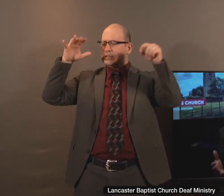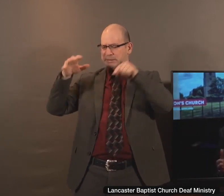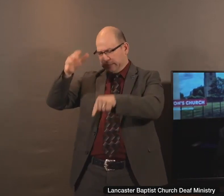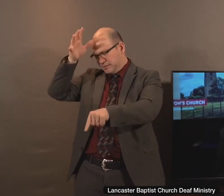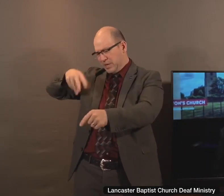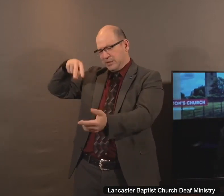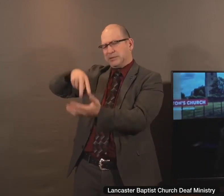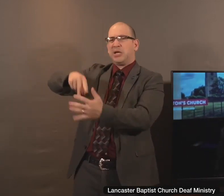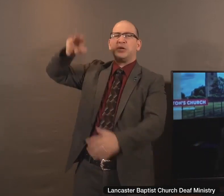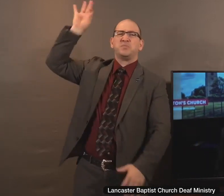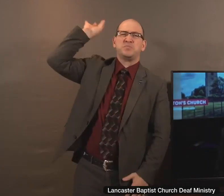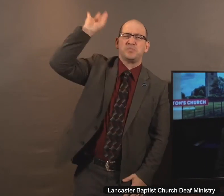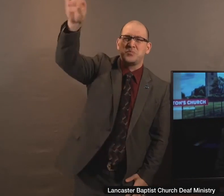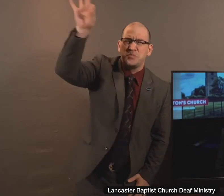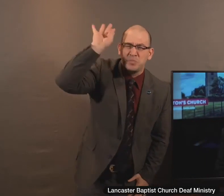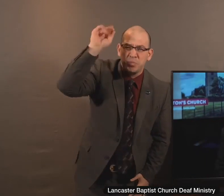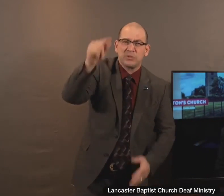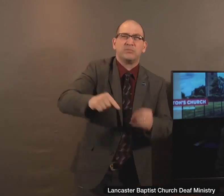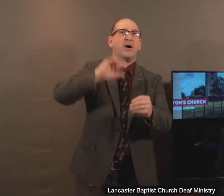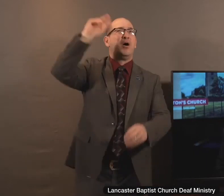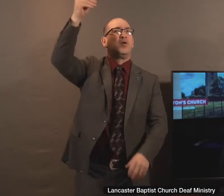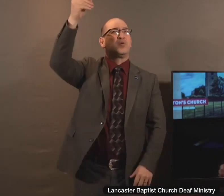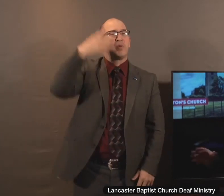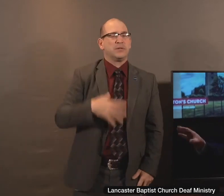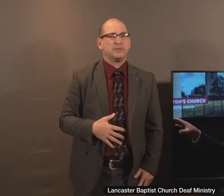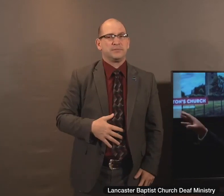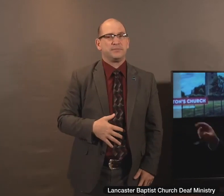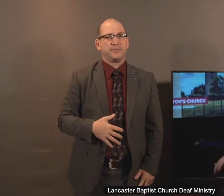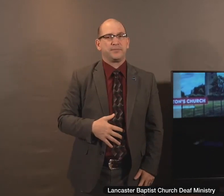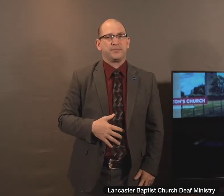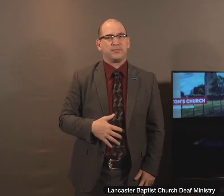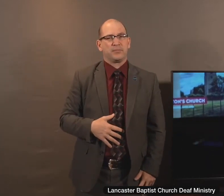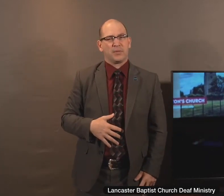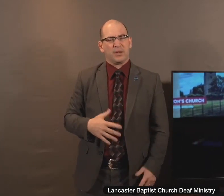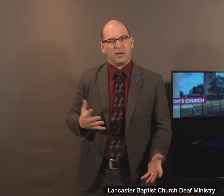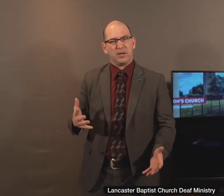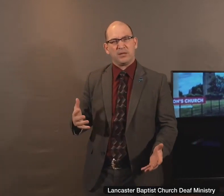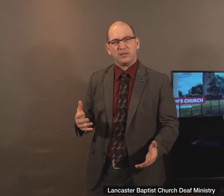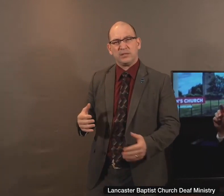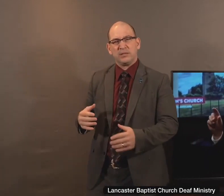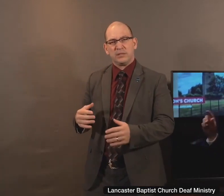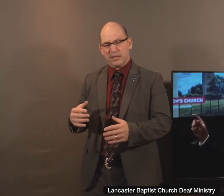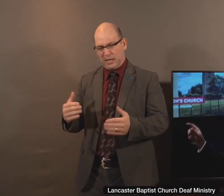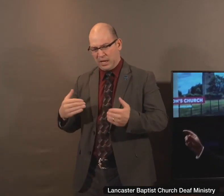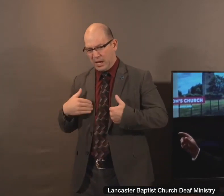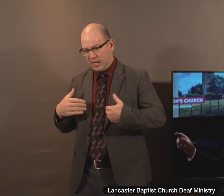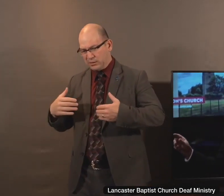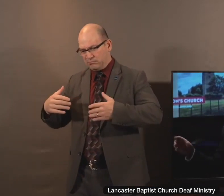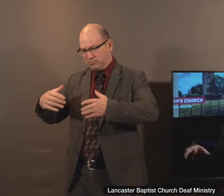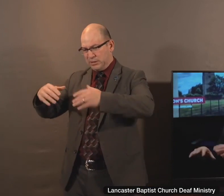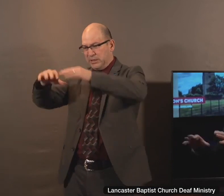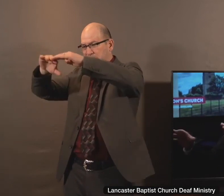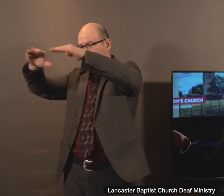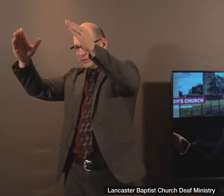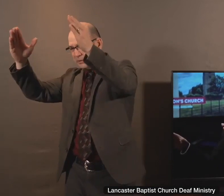preach about the grace of God. There was over in the corner, a pulpit. And it said, John Newton's pulpit. And around it was